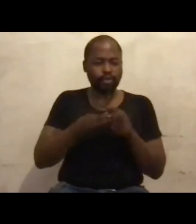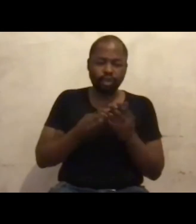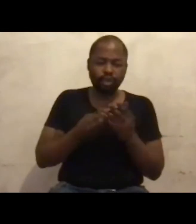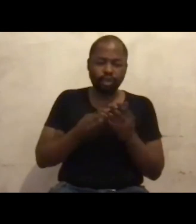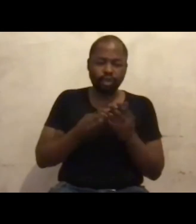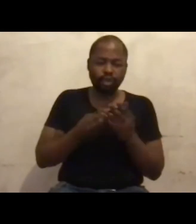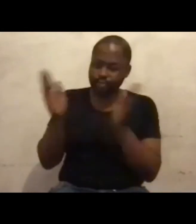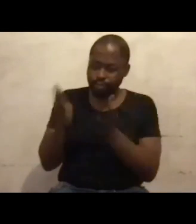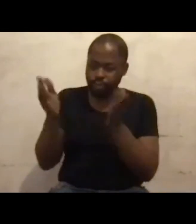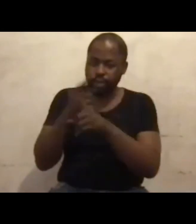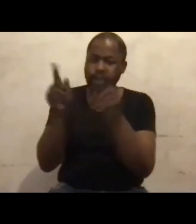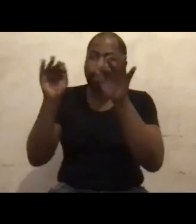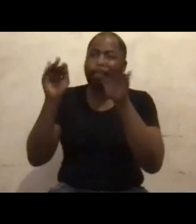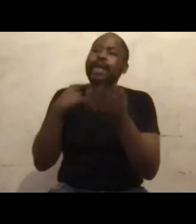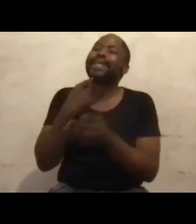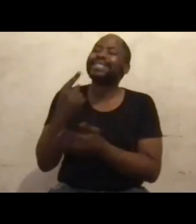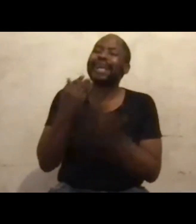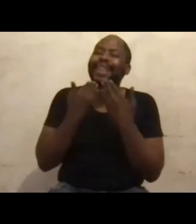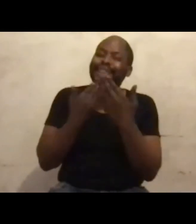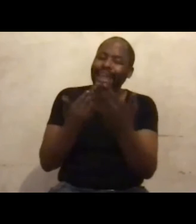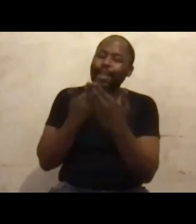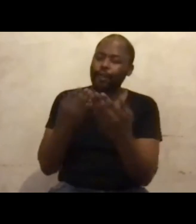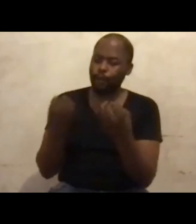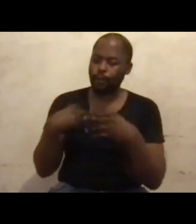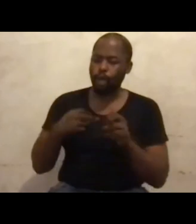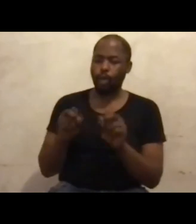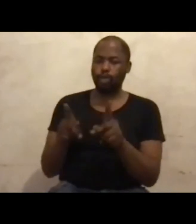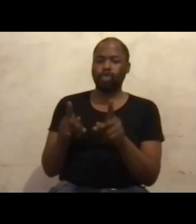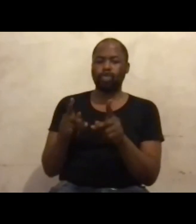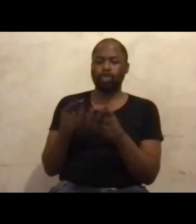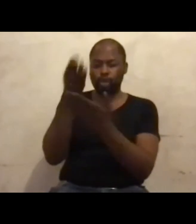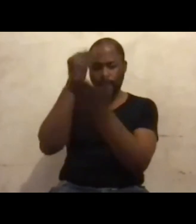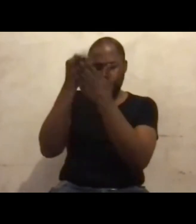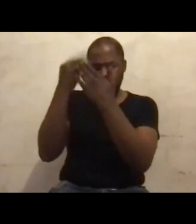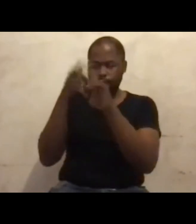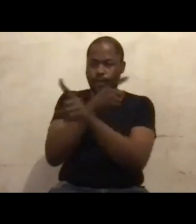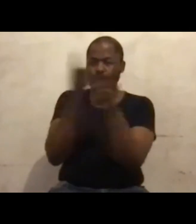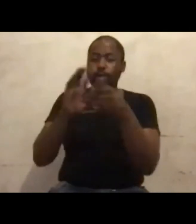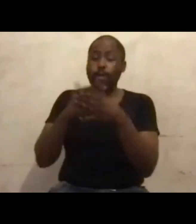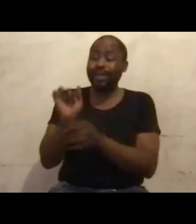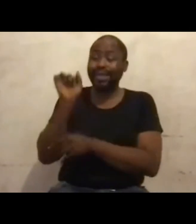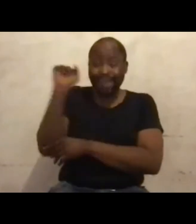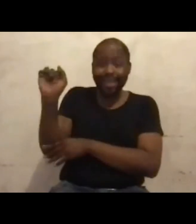them, thank you very much for allowing me to write this. Because it's their words that have literally filled up the pages.